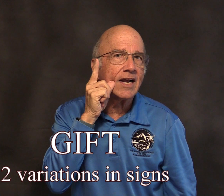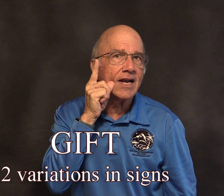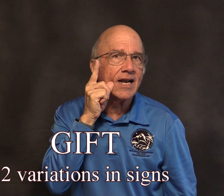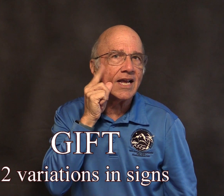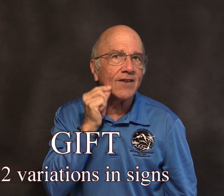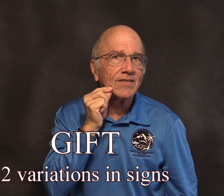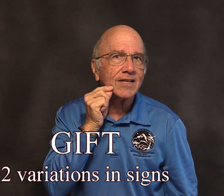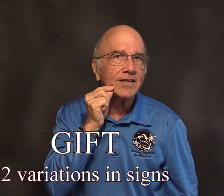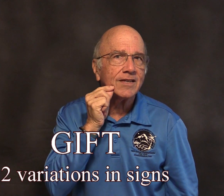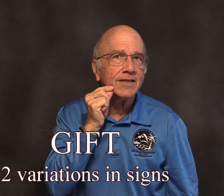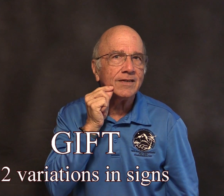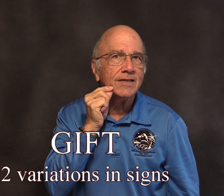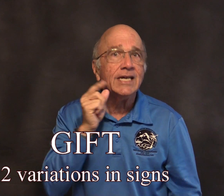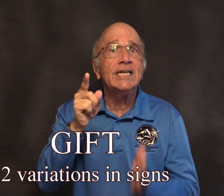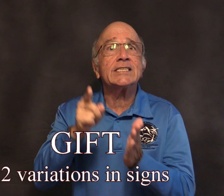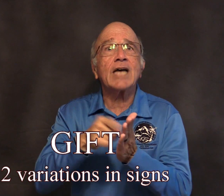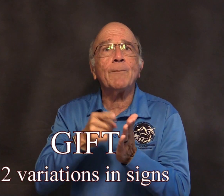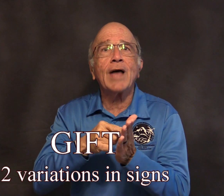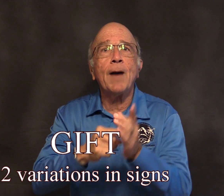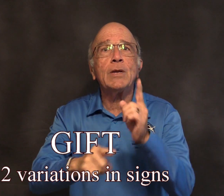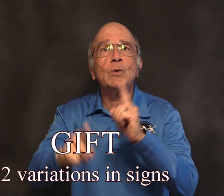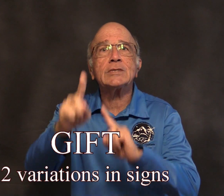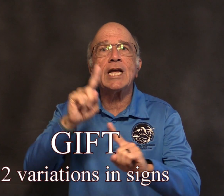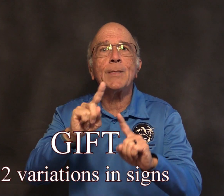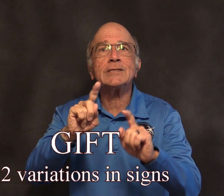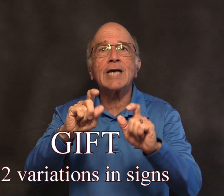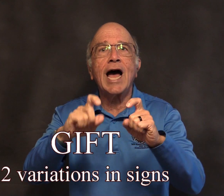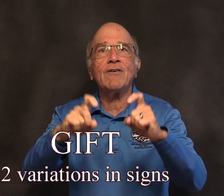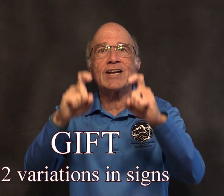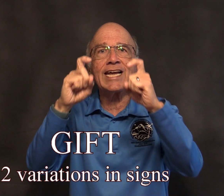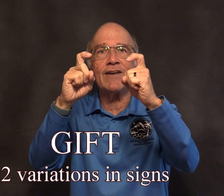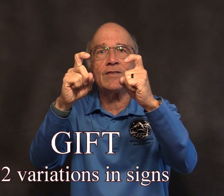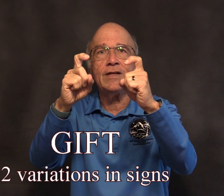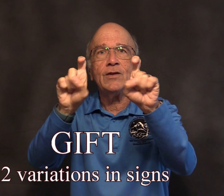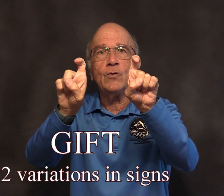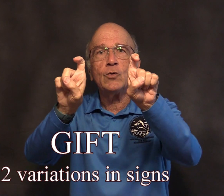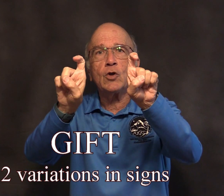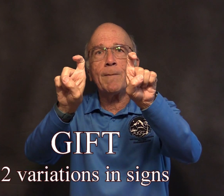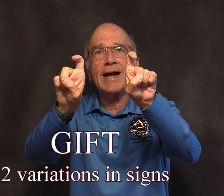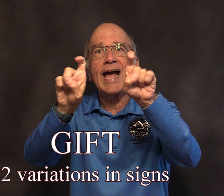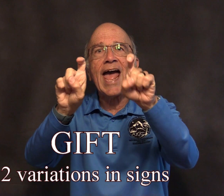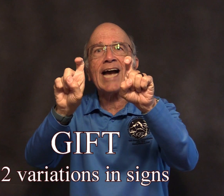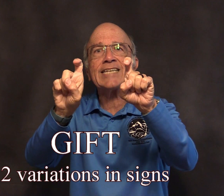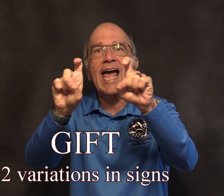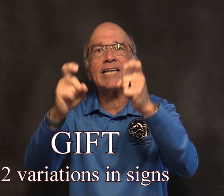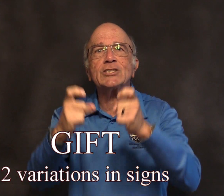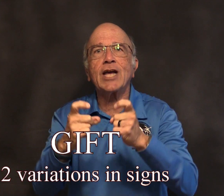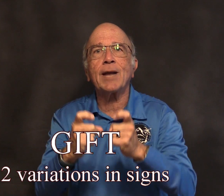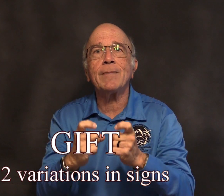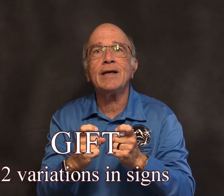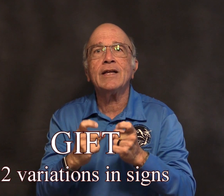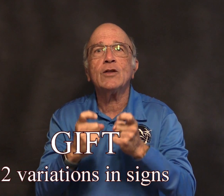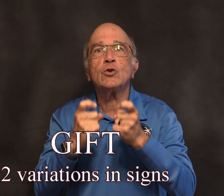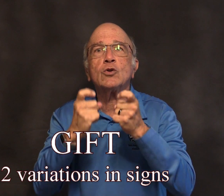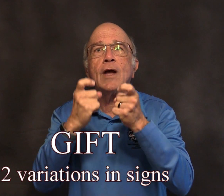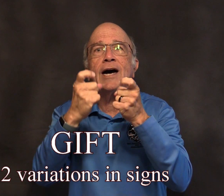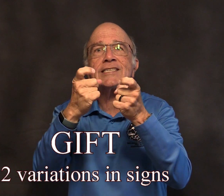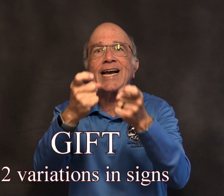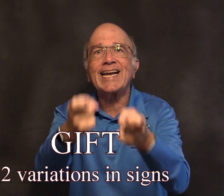Get. Sometimes you would see the sign get to make an egg handshake as a